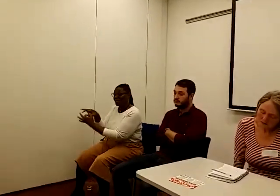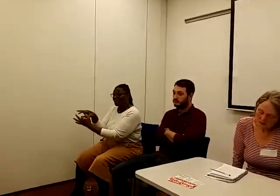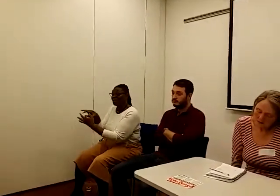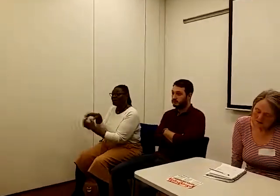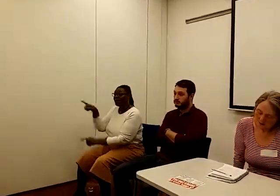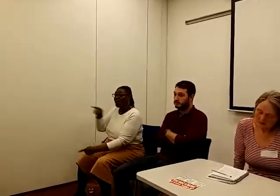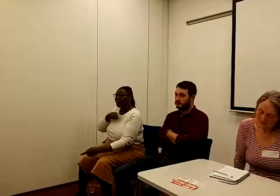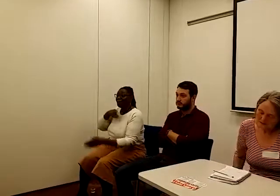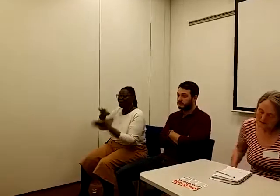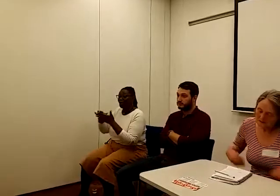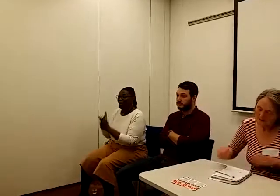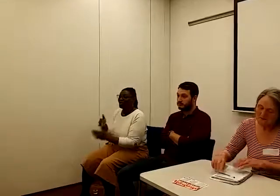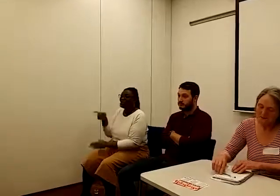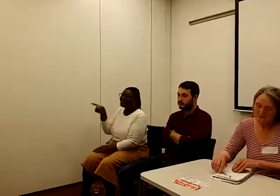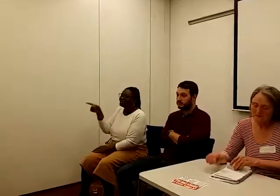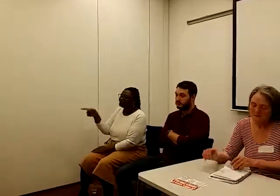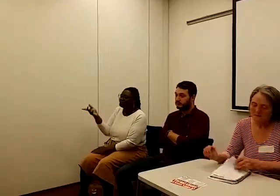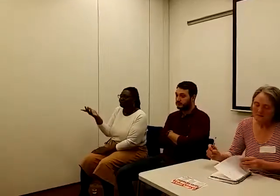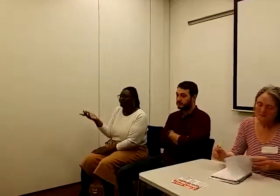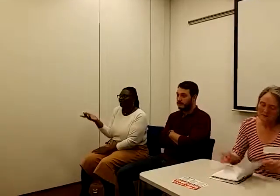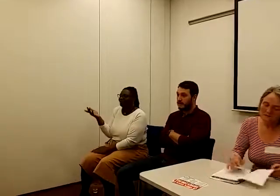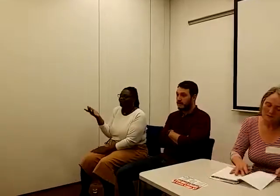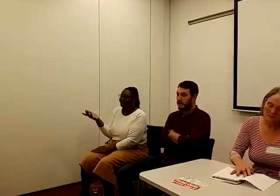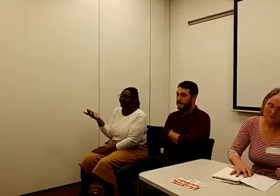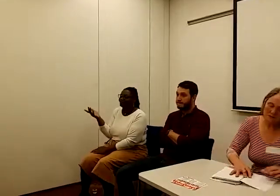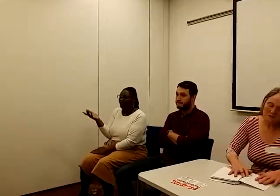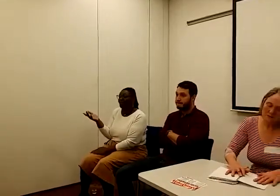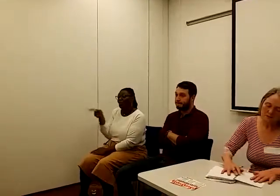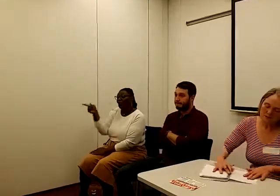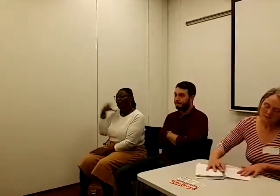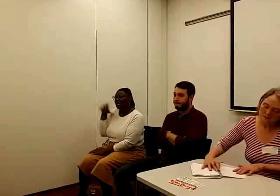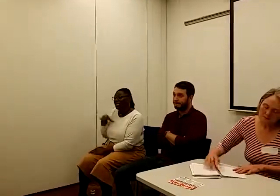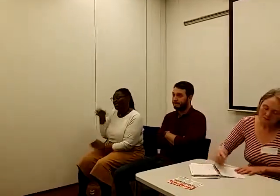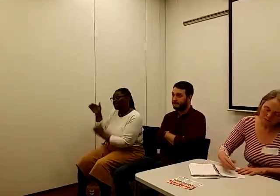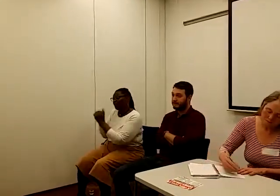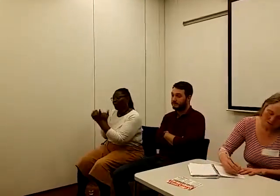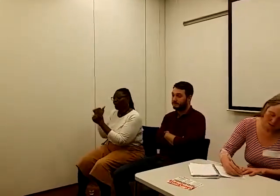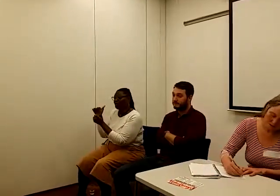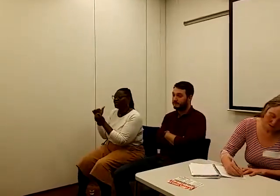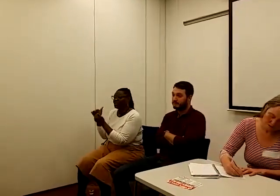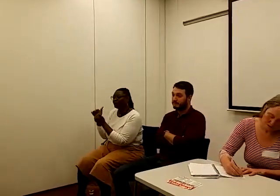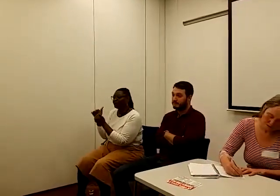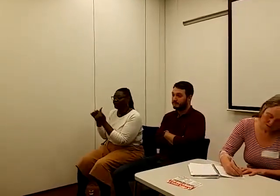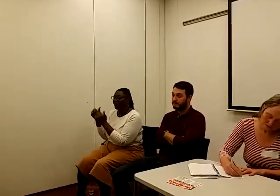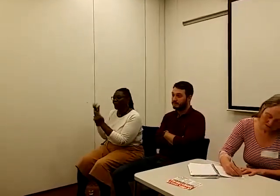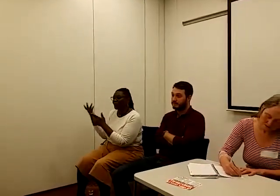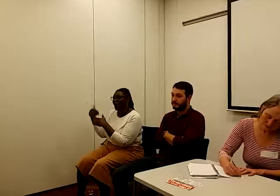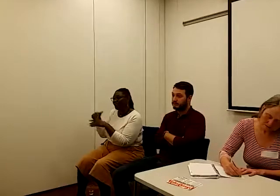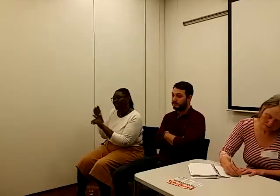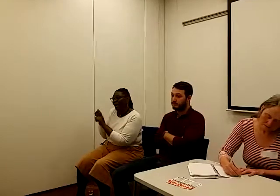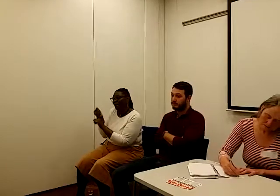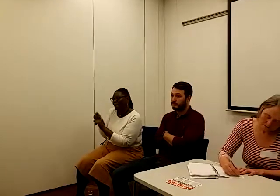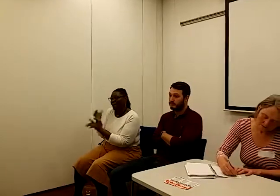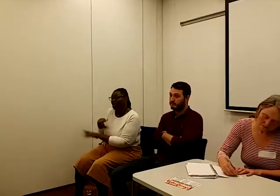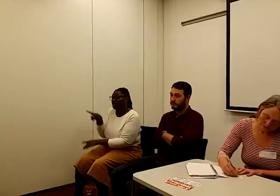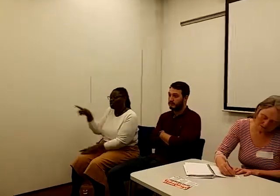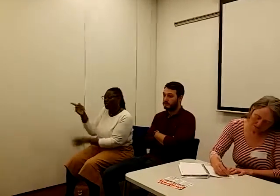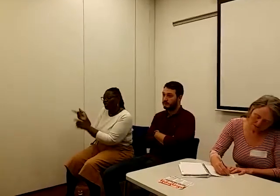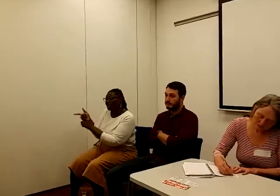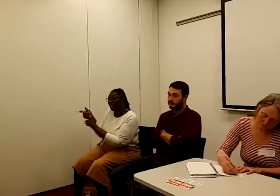we need to build part of a campaign so that the GPs understand,